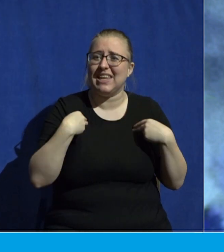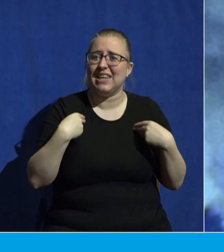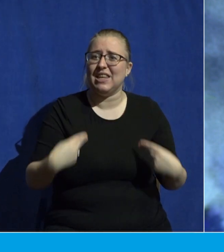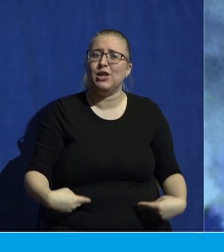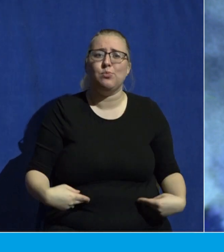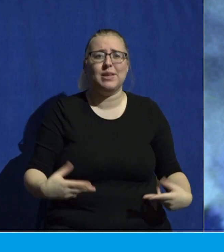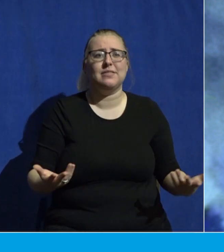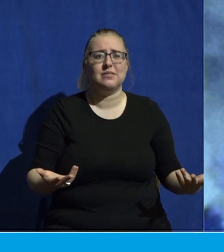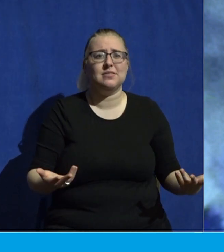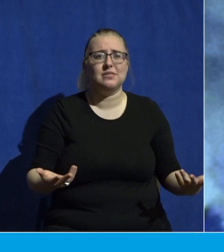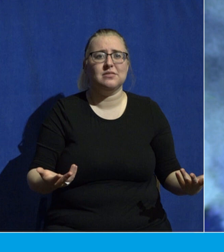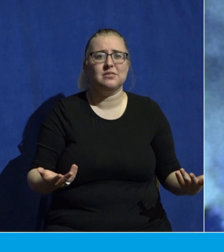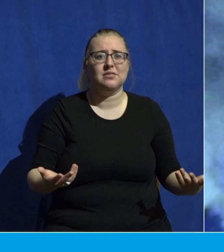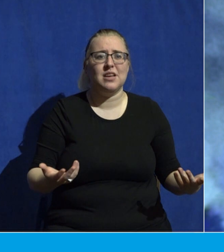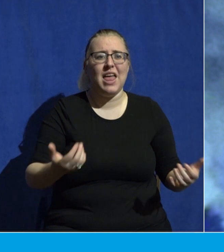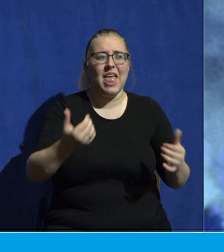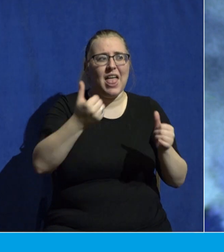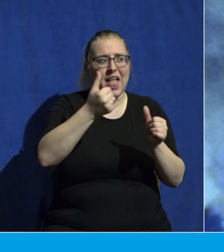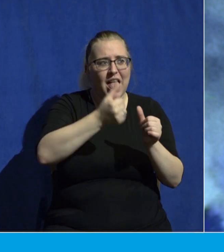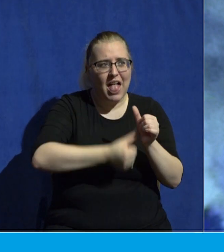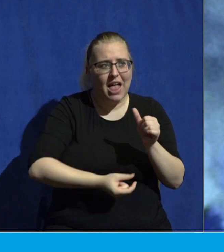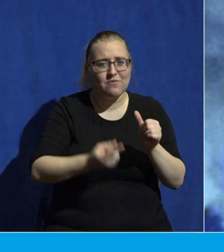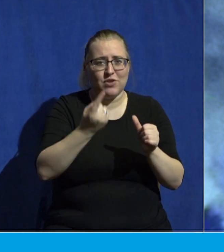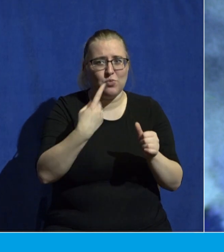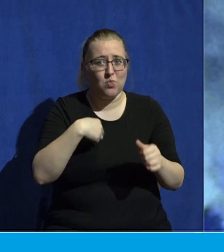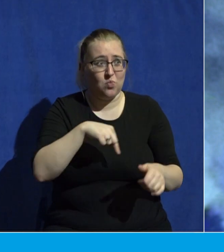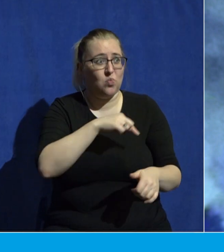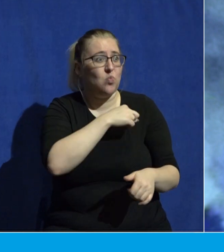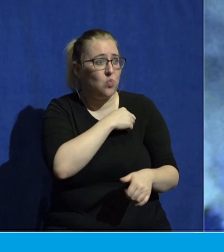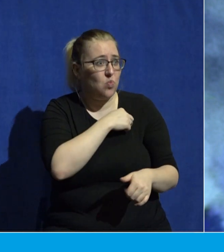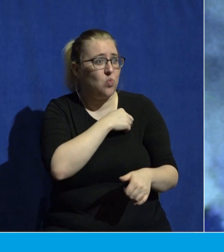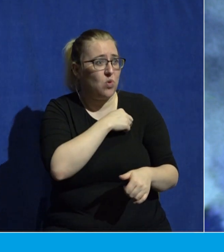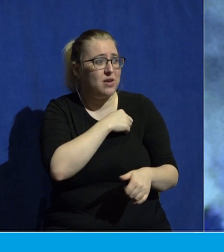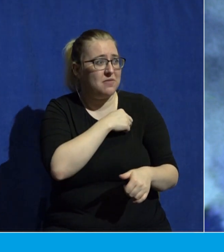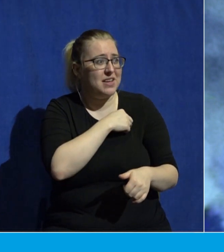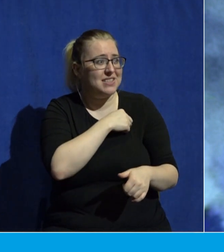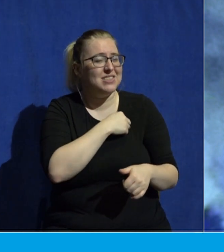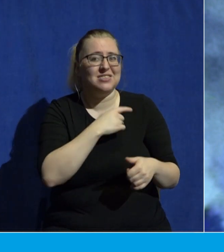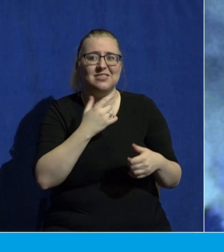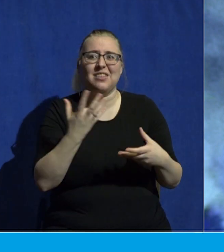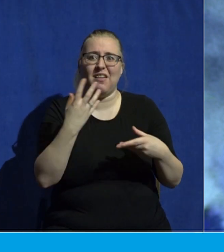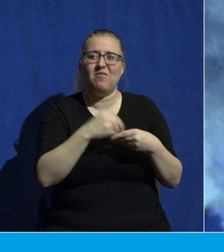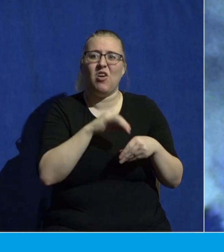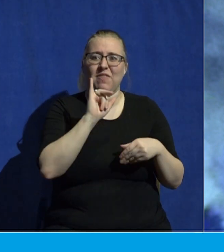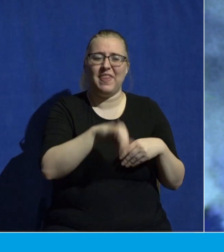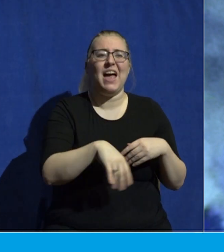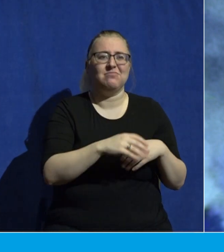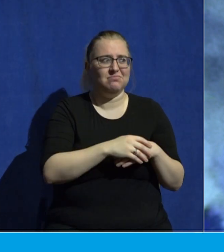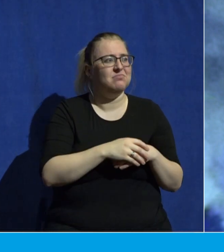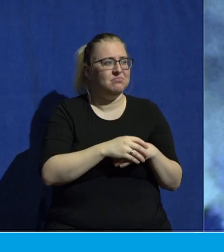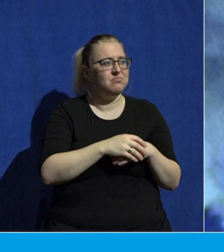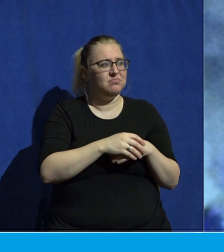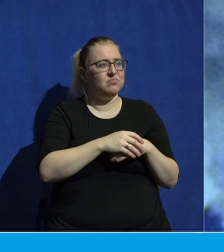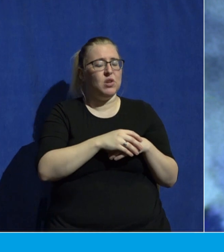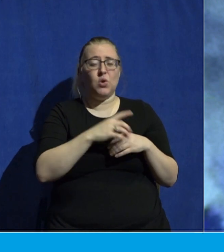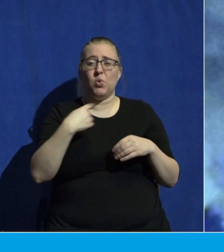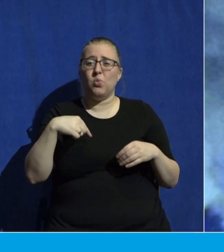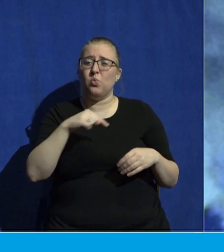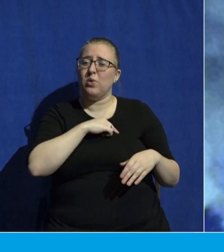And every one of us finds ourself in that category. We all have done things